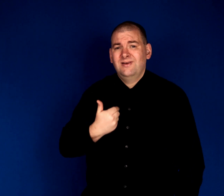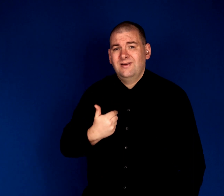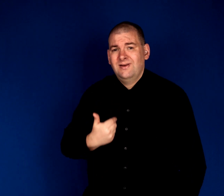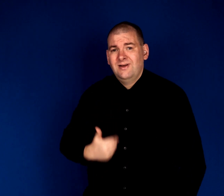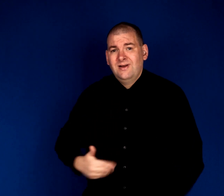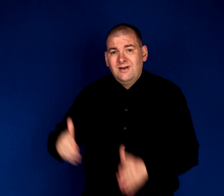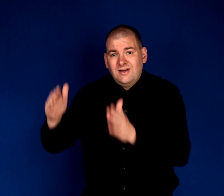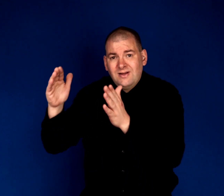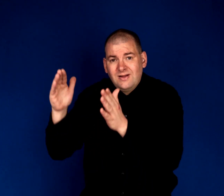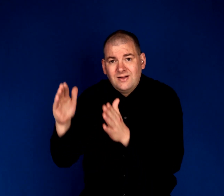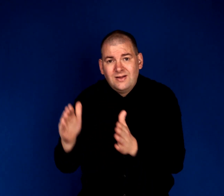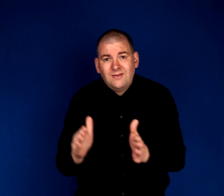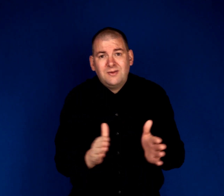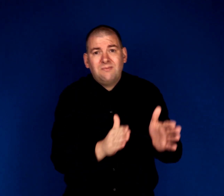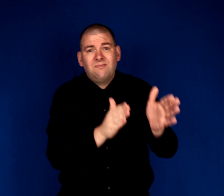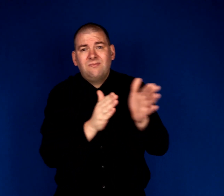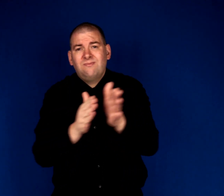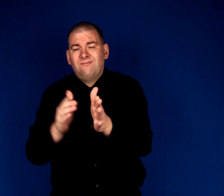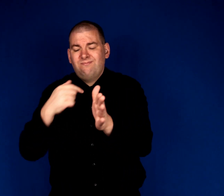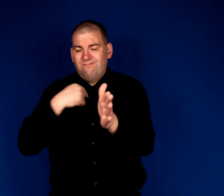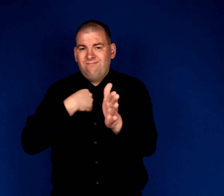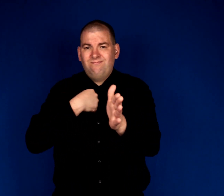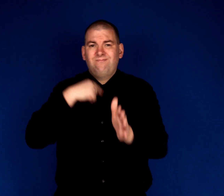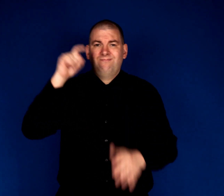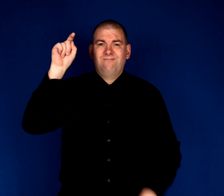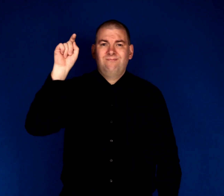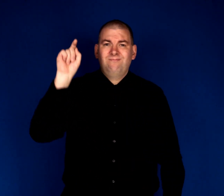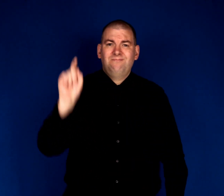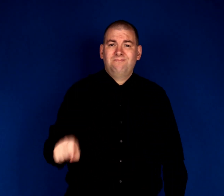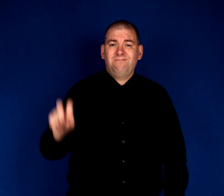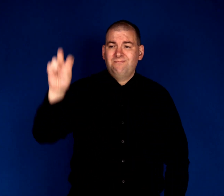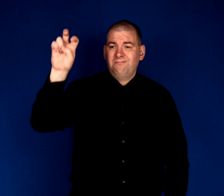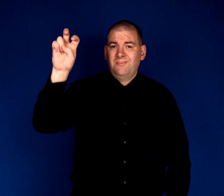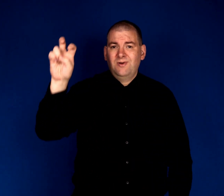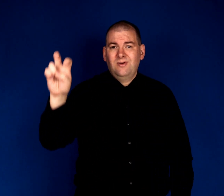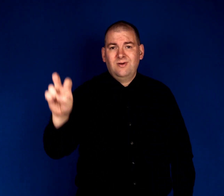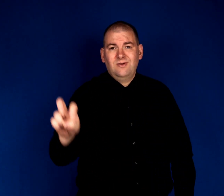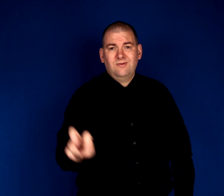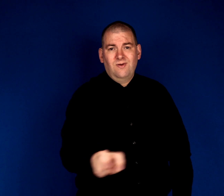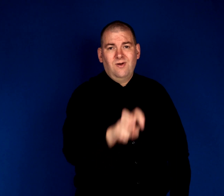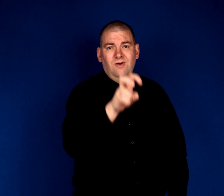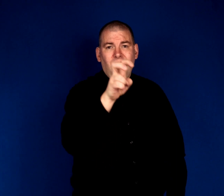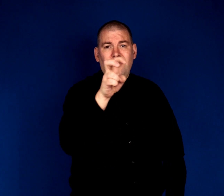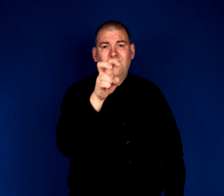in paths that I must drive.